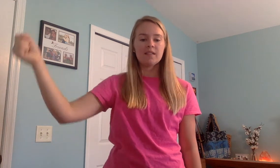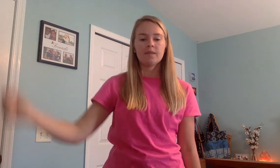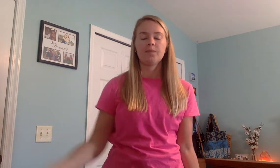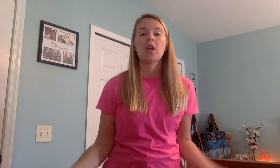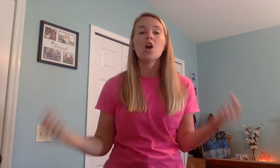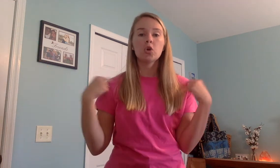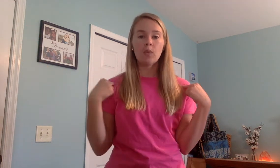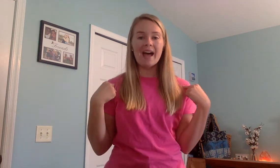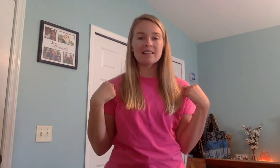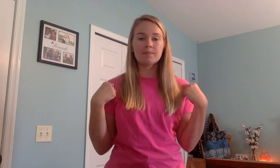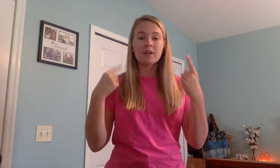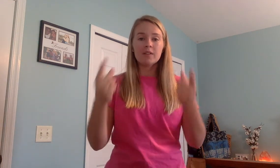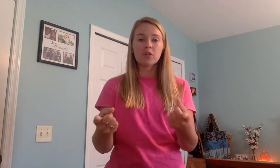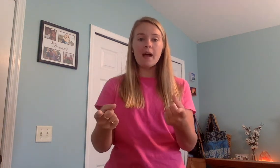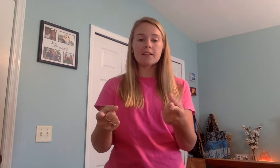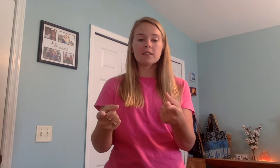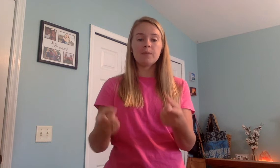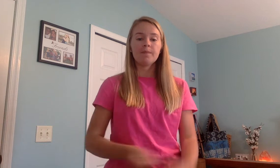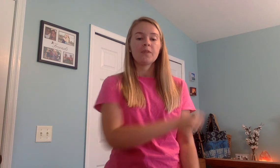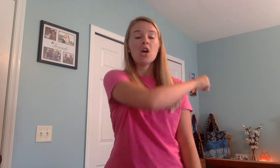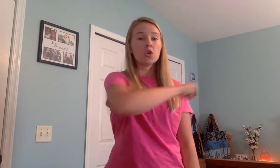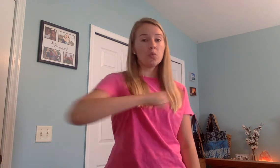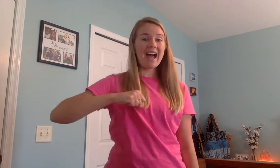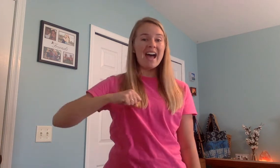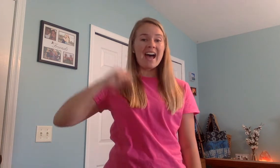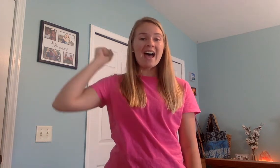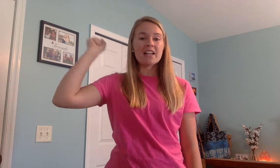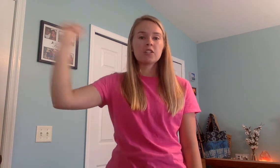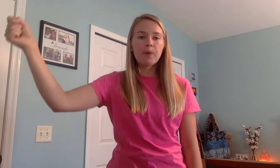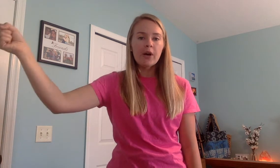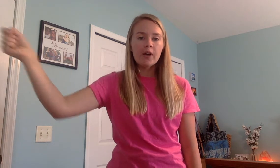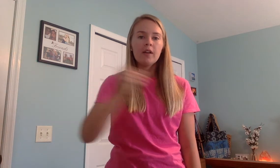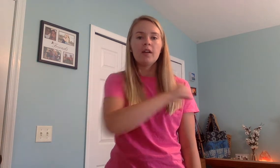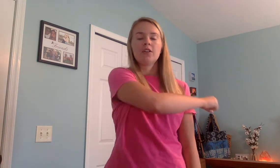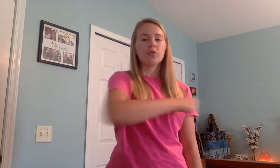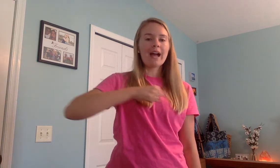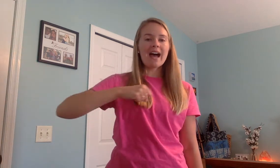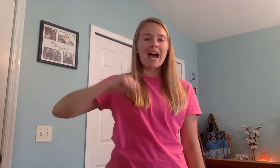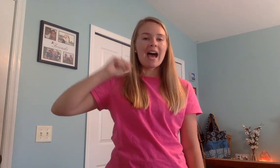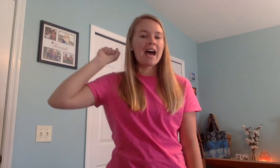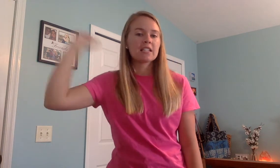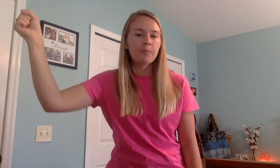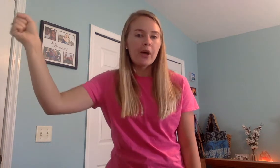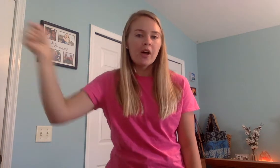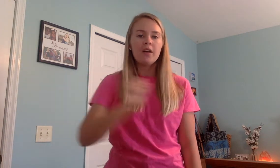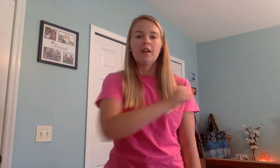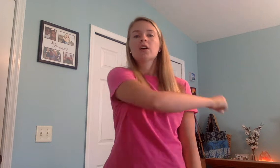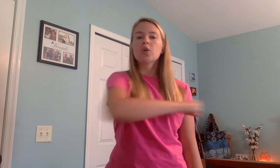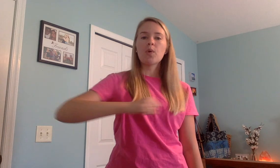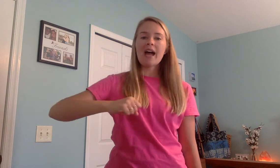grasp grasp grasp grasp grasp grasp